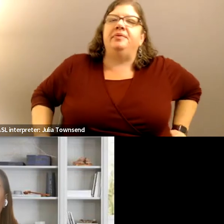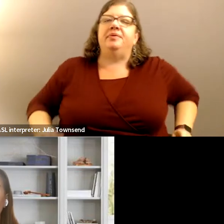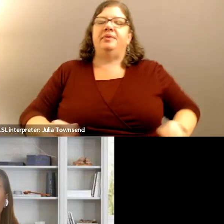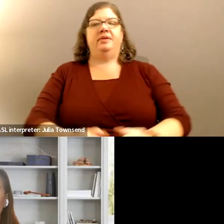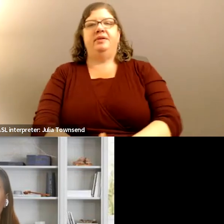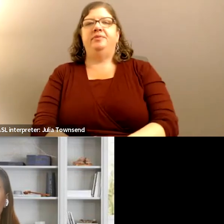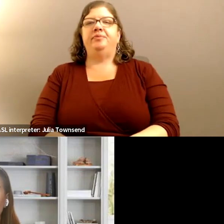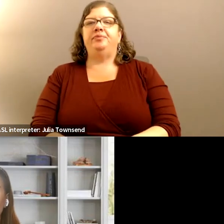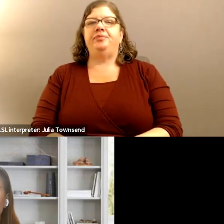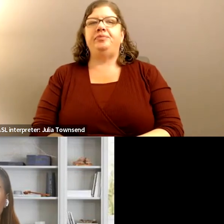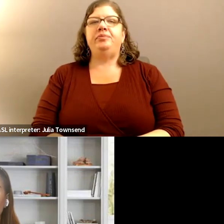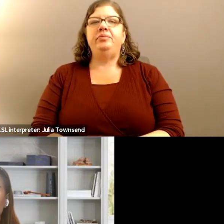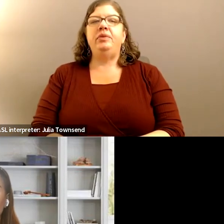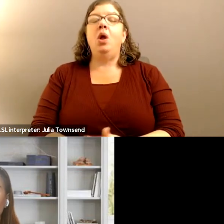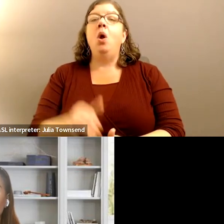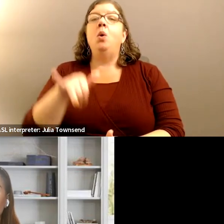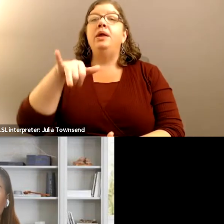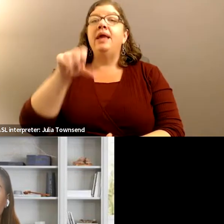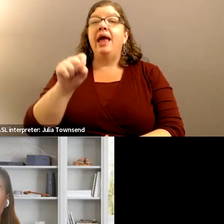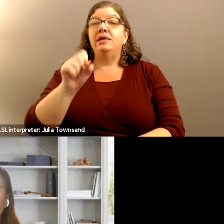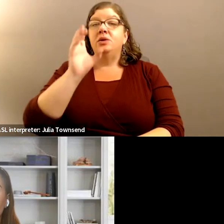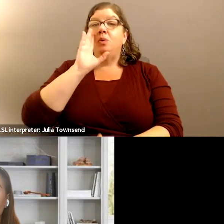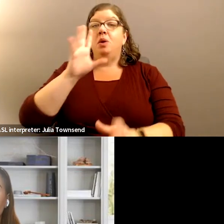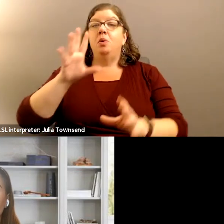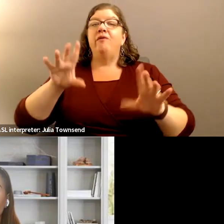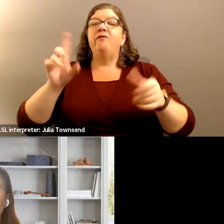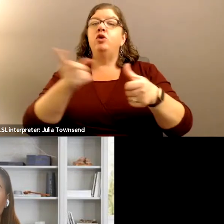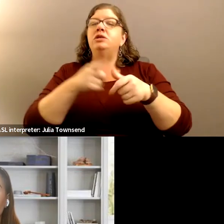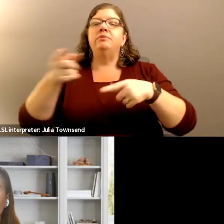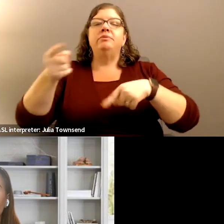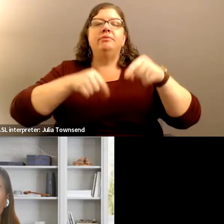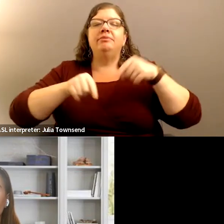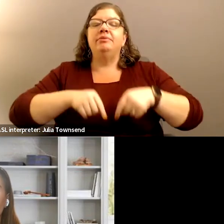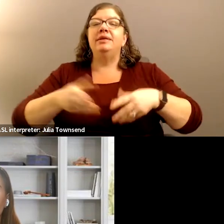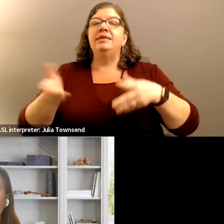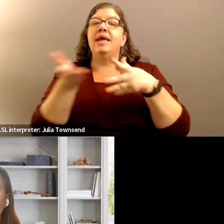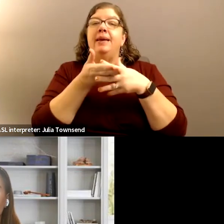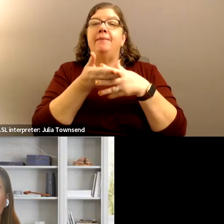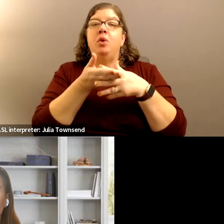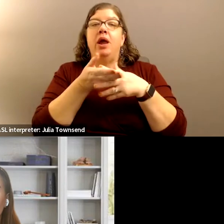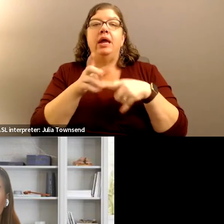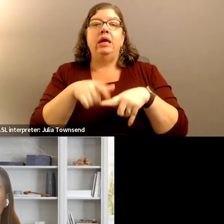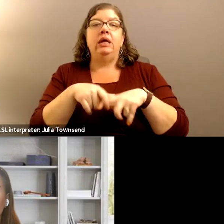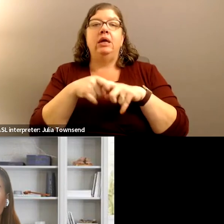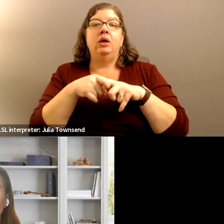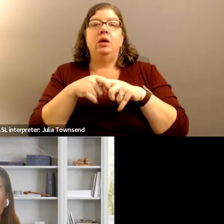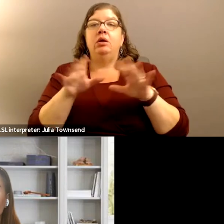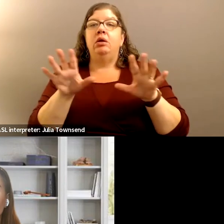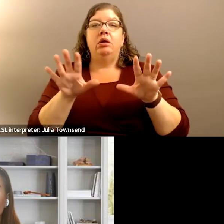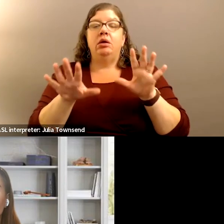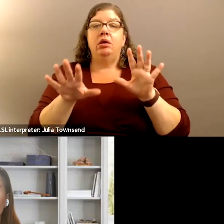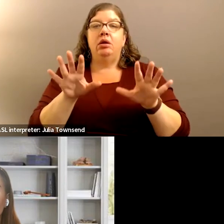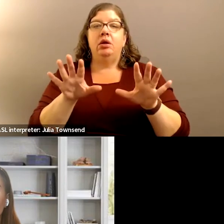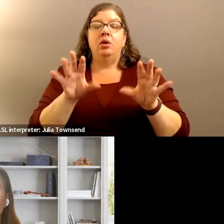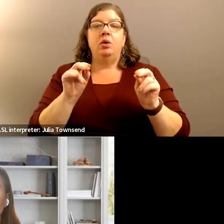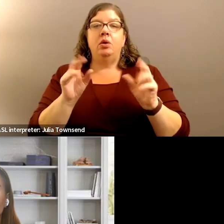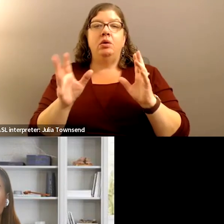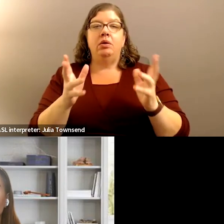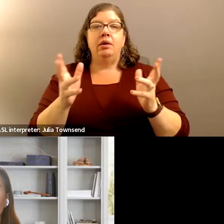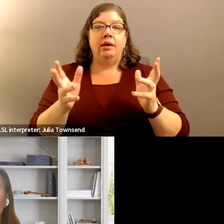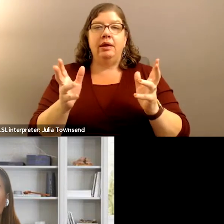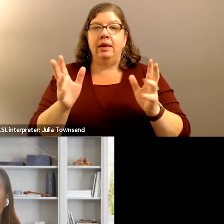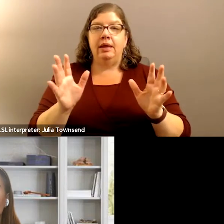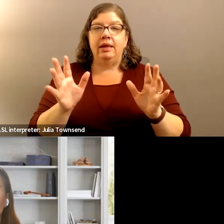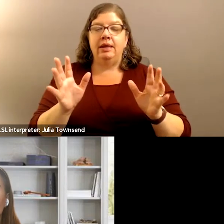I'm sorry. Yes. We're going to go ahead and take a break. Oh, it's up to you. You can be right back. Oh, can I keep going? Keep going.